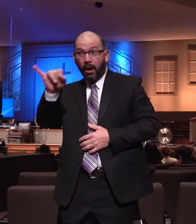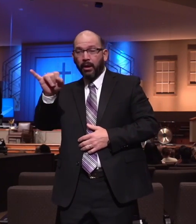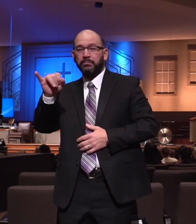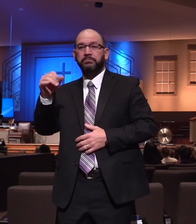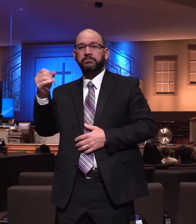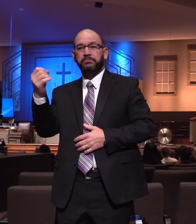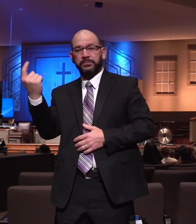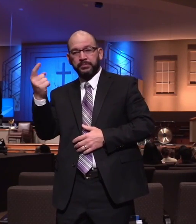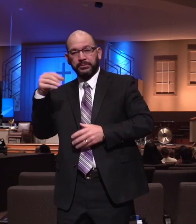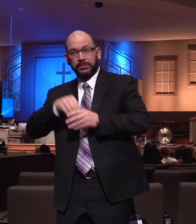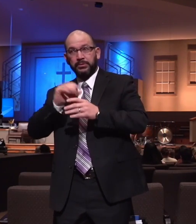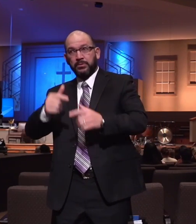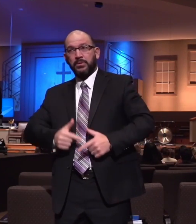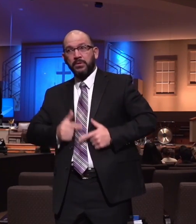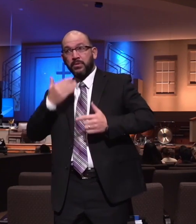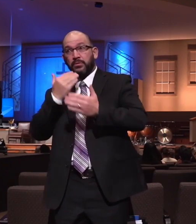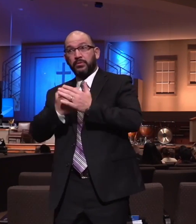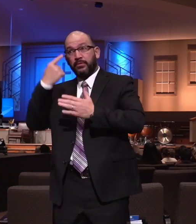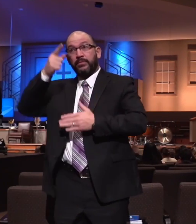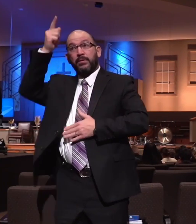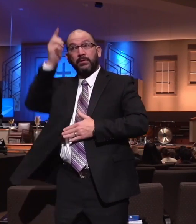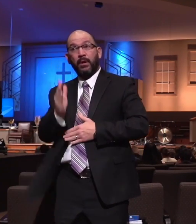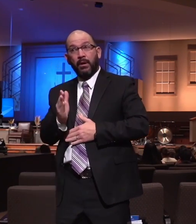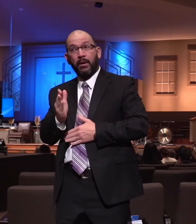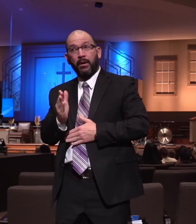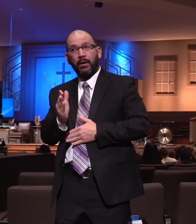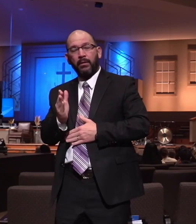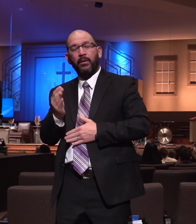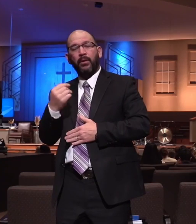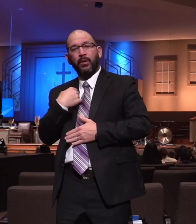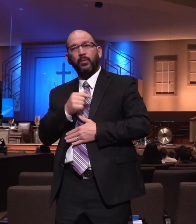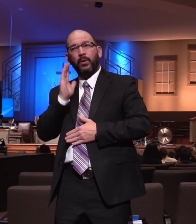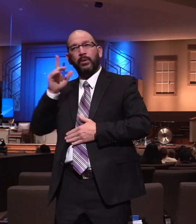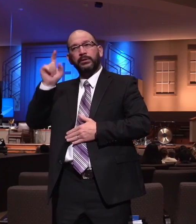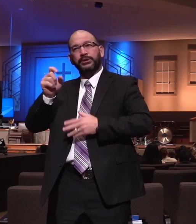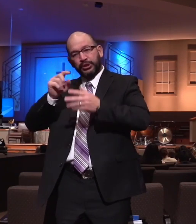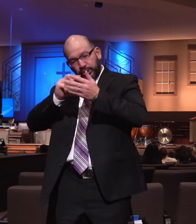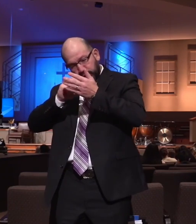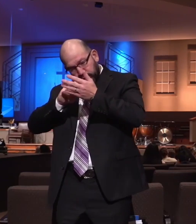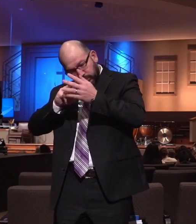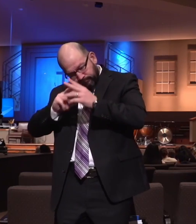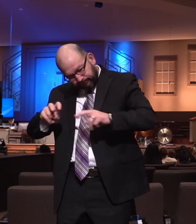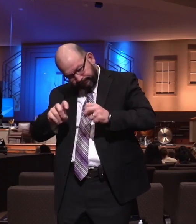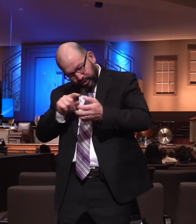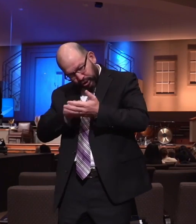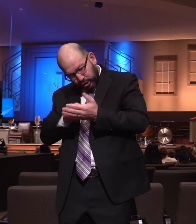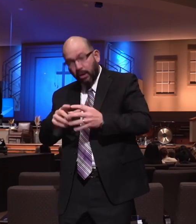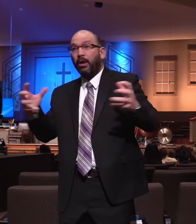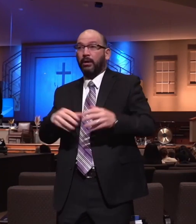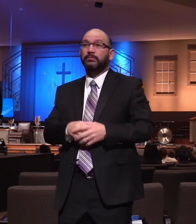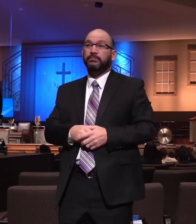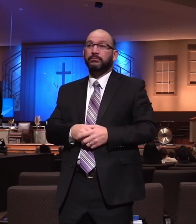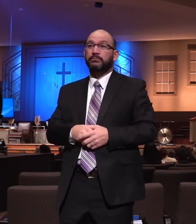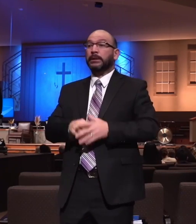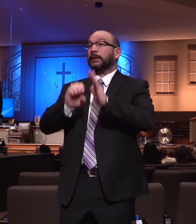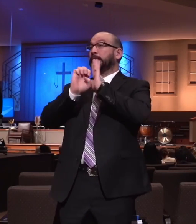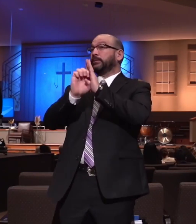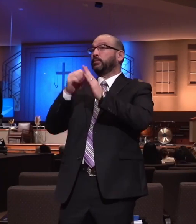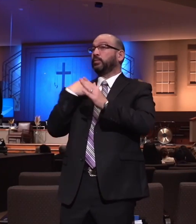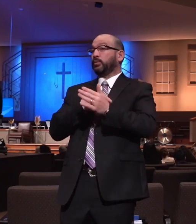any sense will be done without much assessment. A few weeks ago, we paid a professional to come and